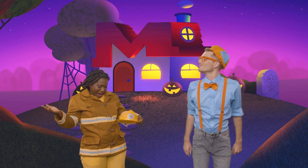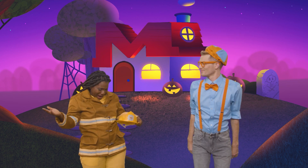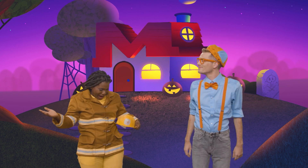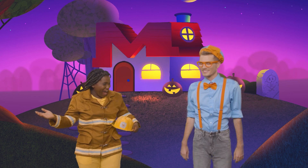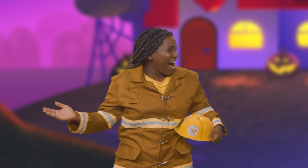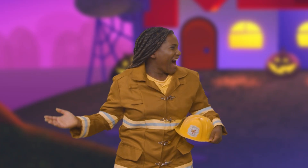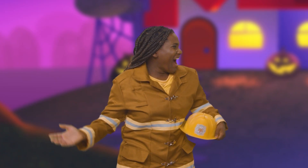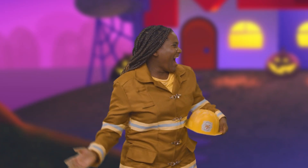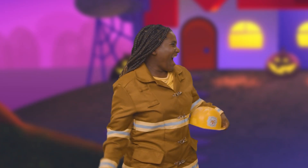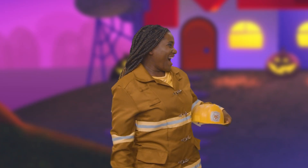Whoa!